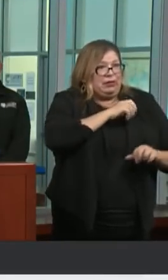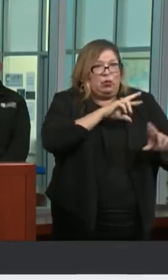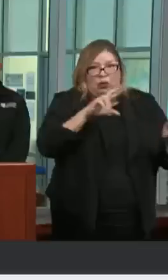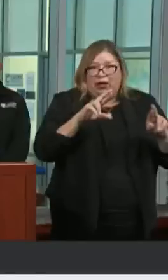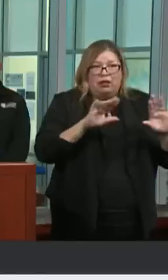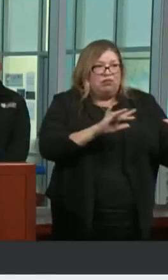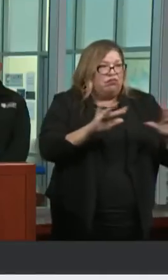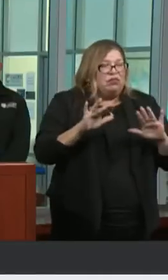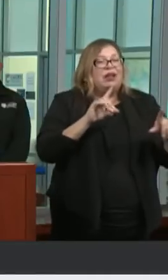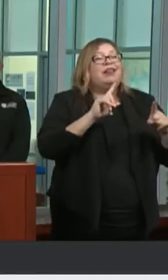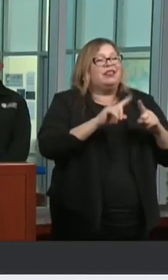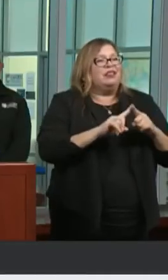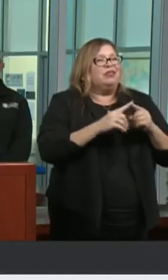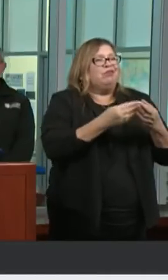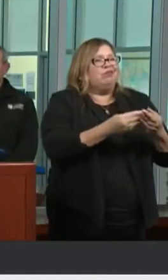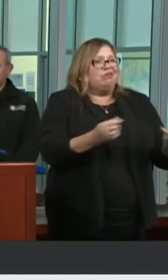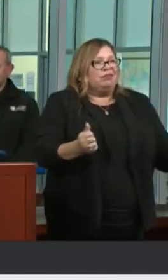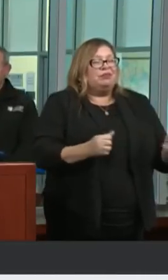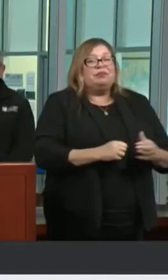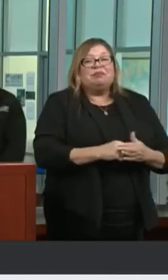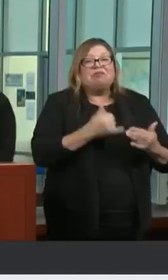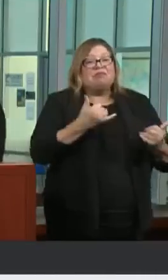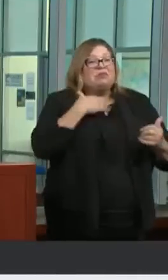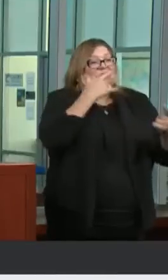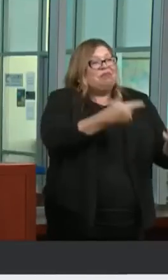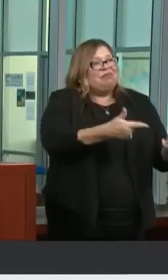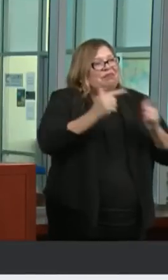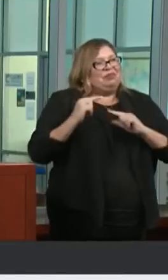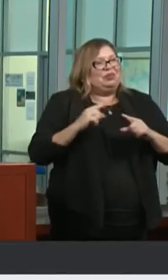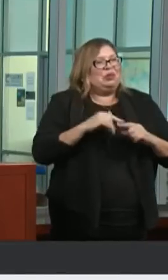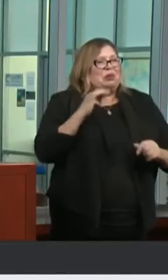mitigated. At this point, I'll turn it back over to you, sir.